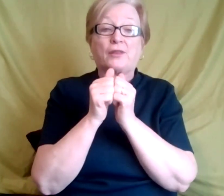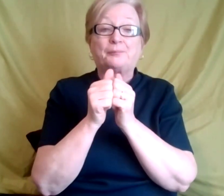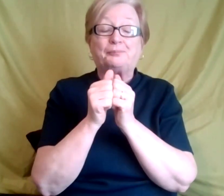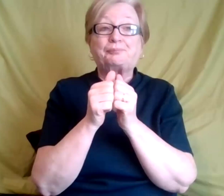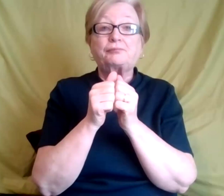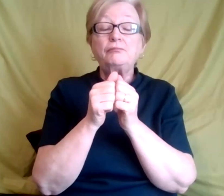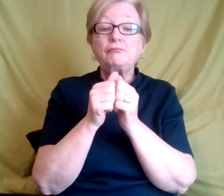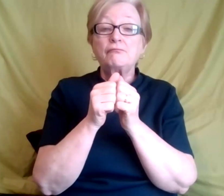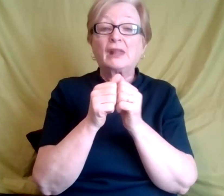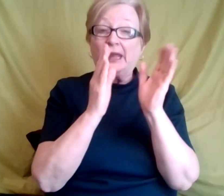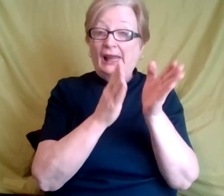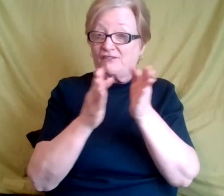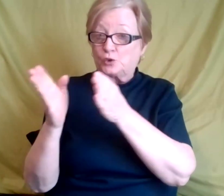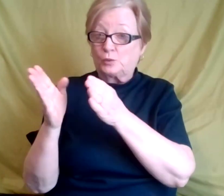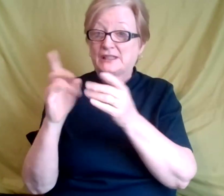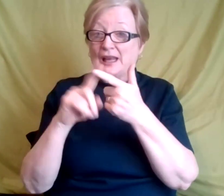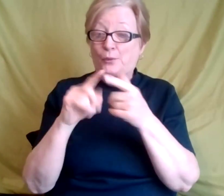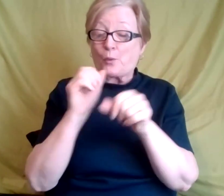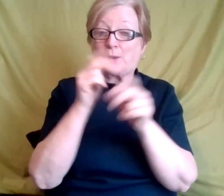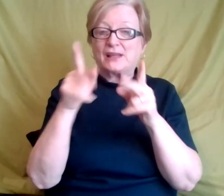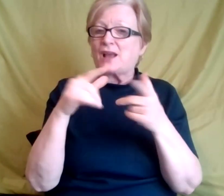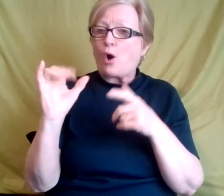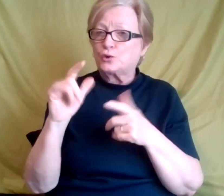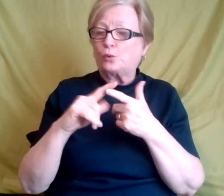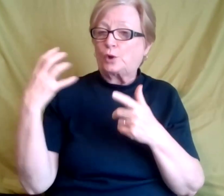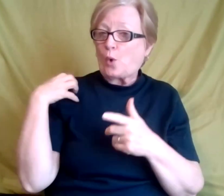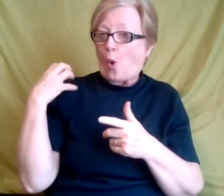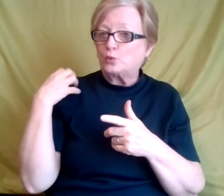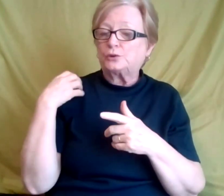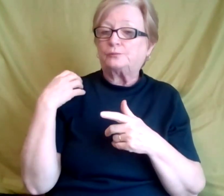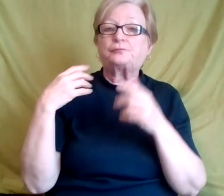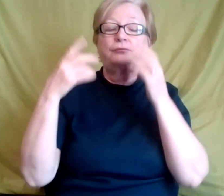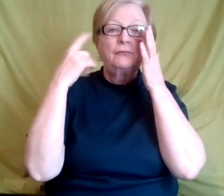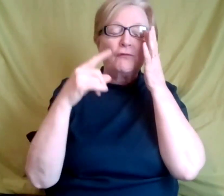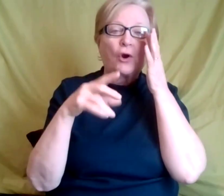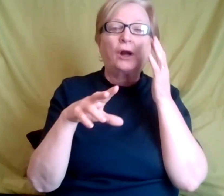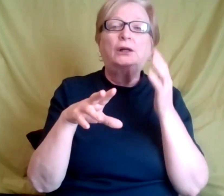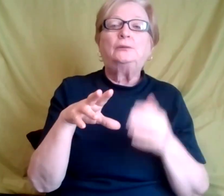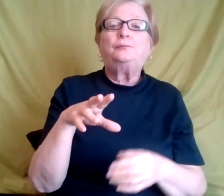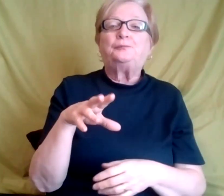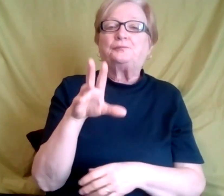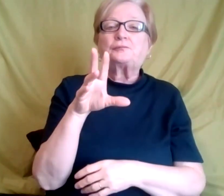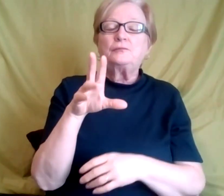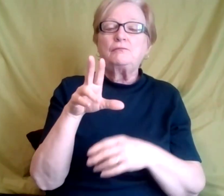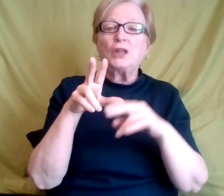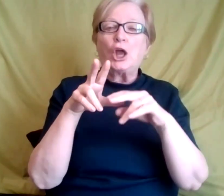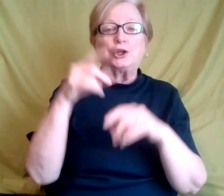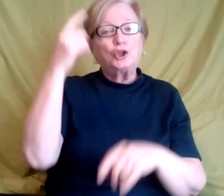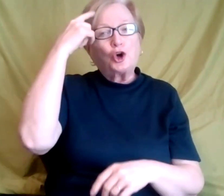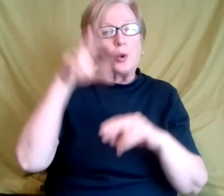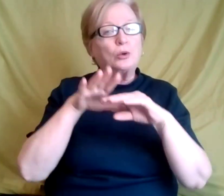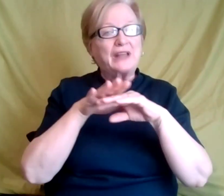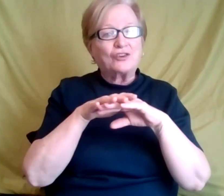in the workplace, I, I also do coaching or neurodivergence. And one of the things when it comes to